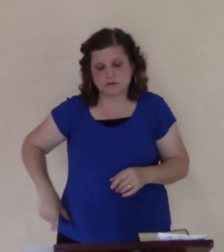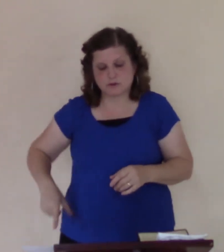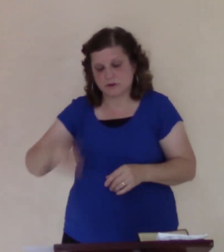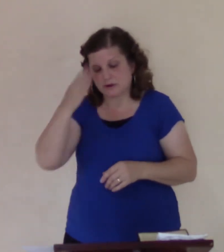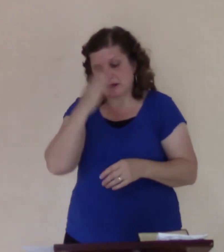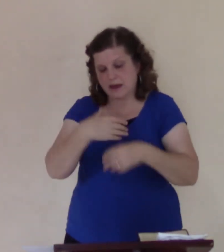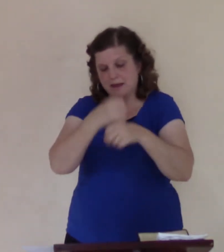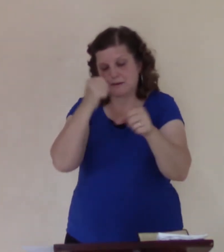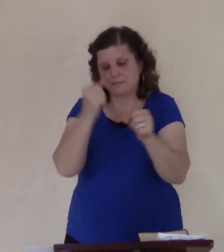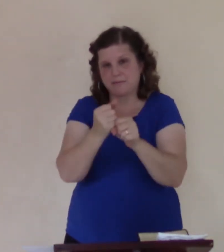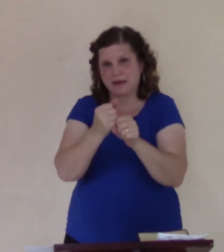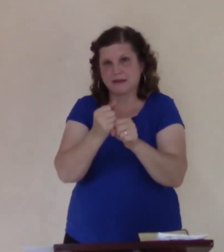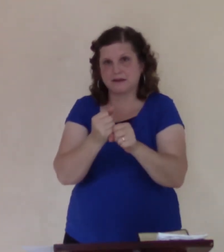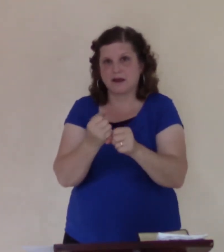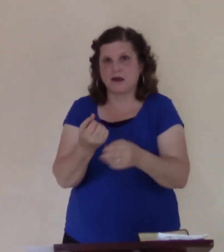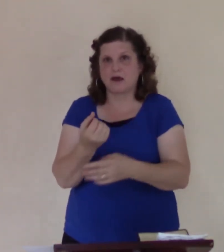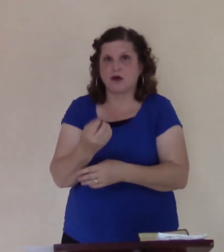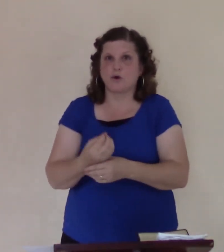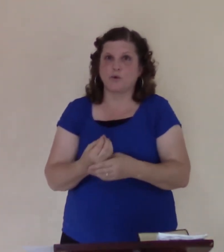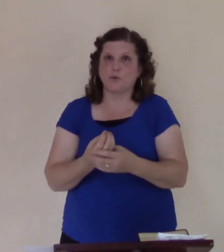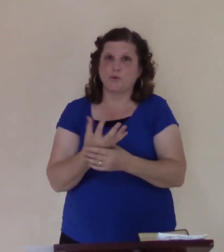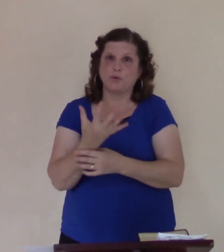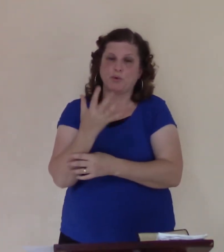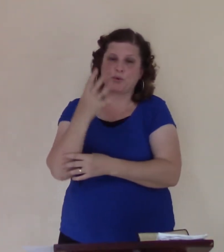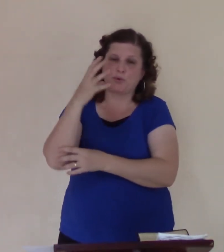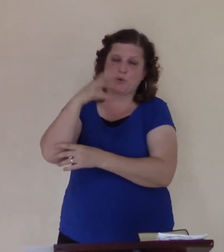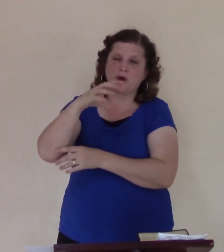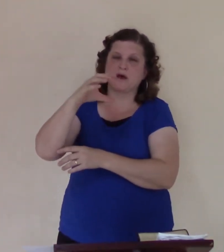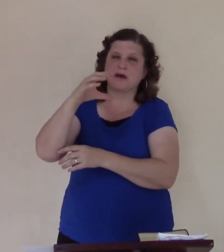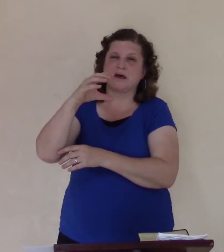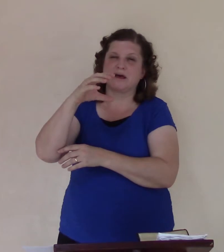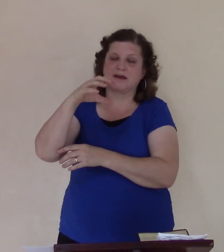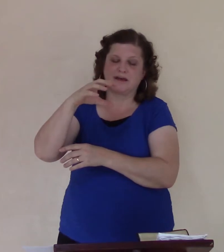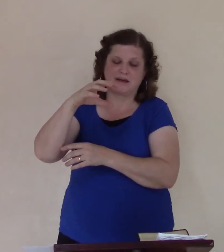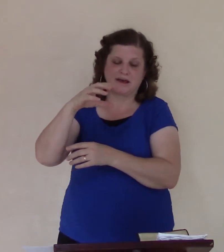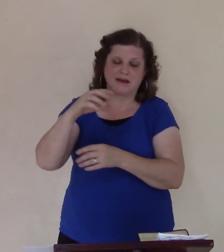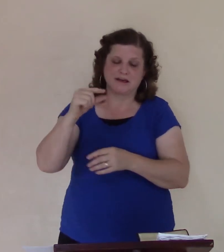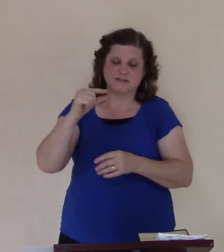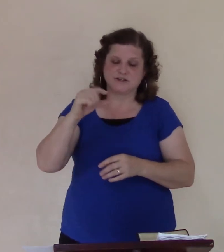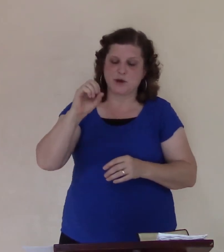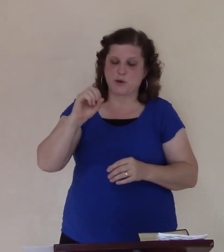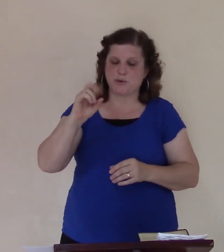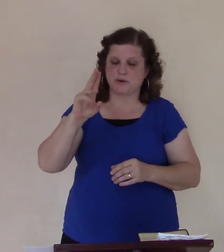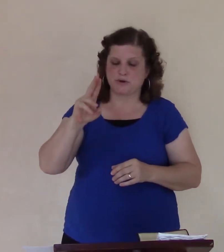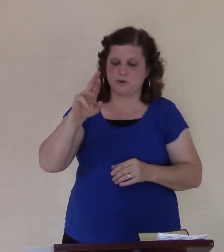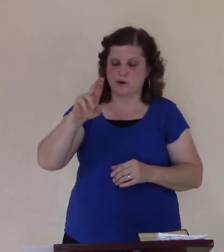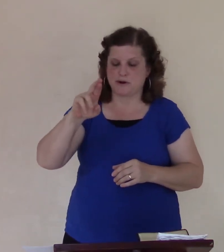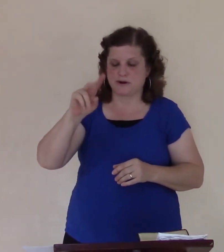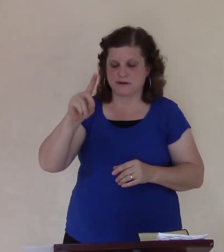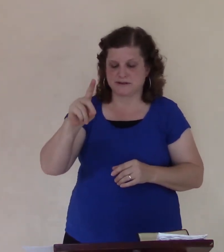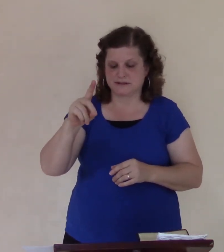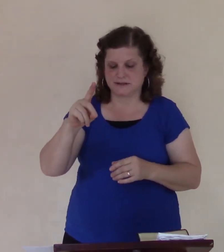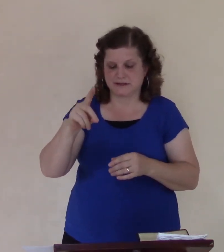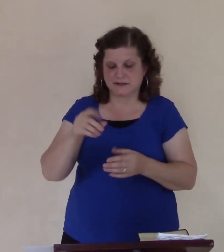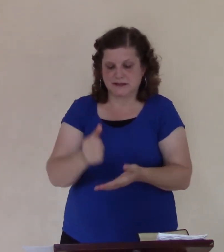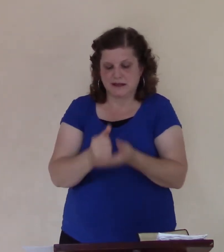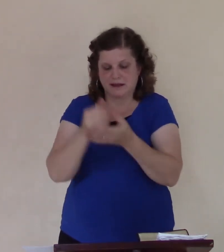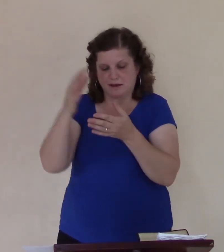it to come up over Jonah, that it might be a shadow over seven, to deliver him from his grief. So Jonah was exceedingly glad